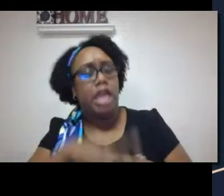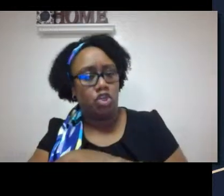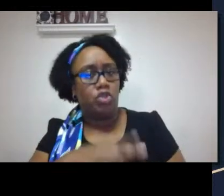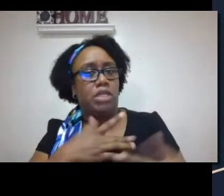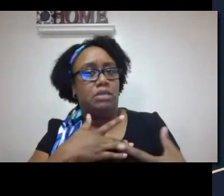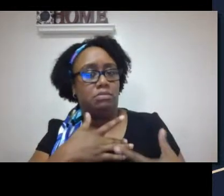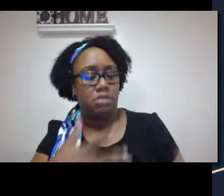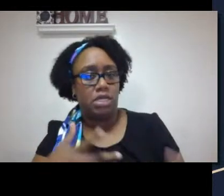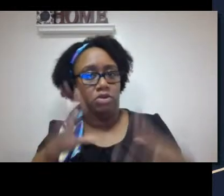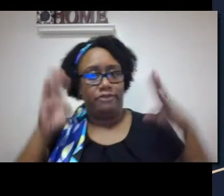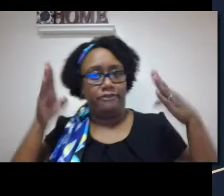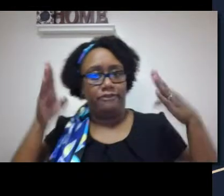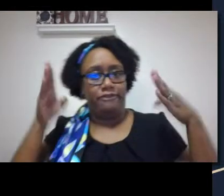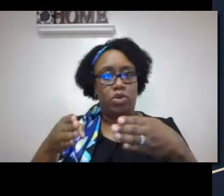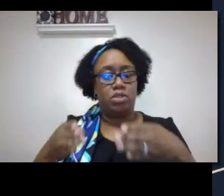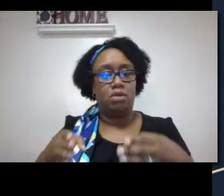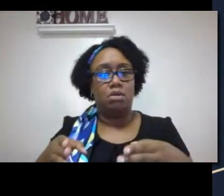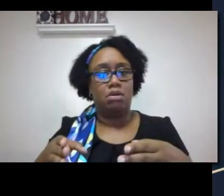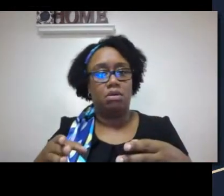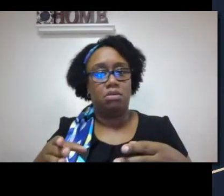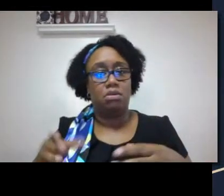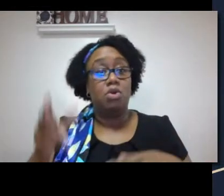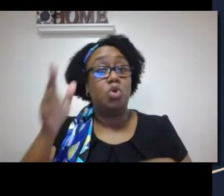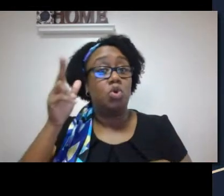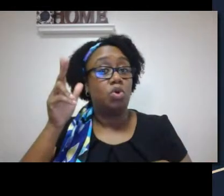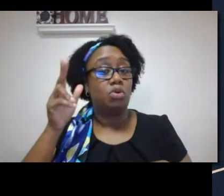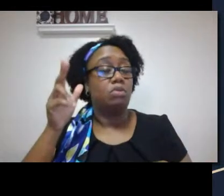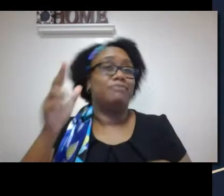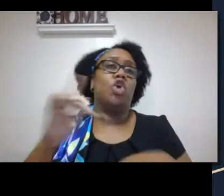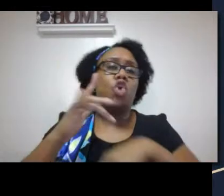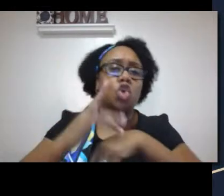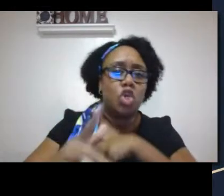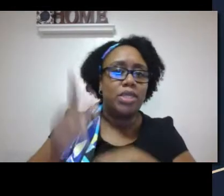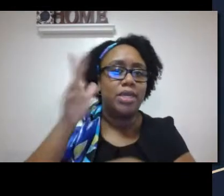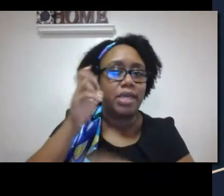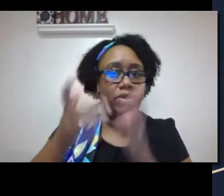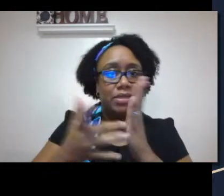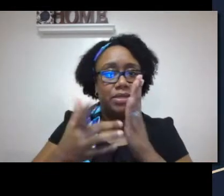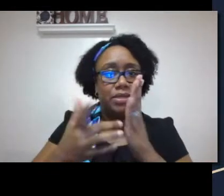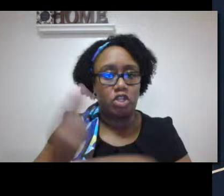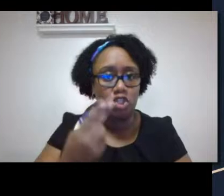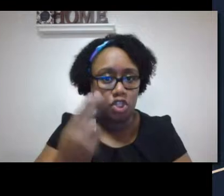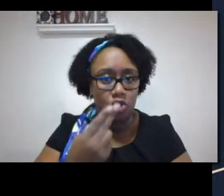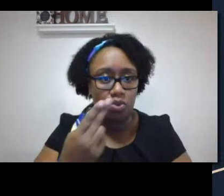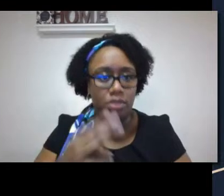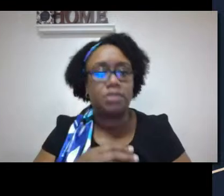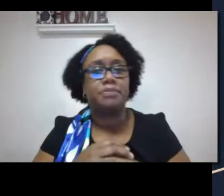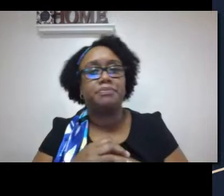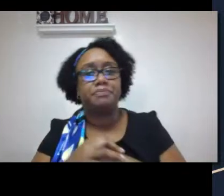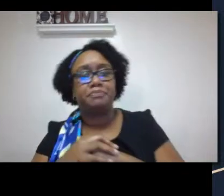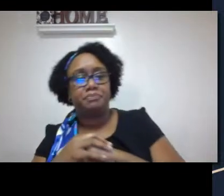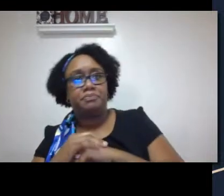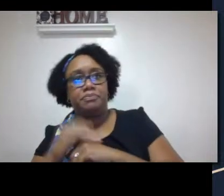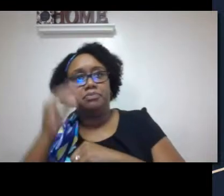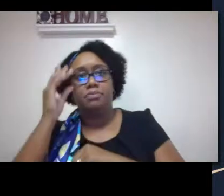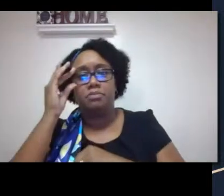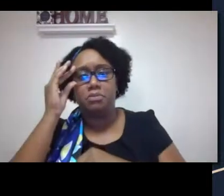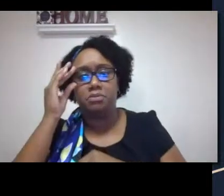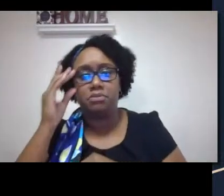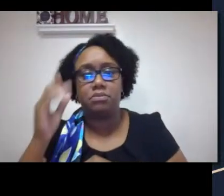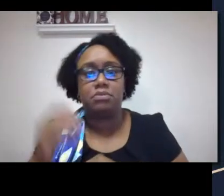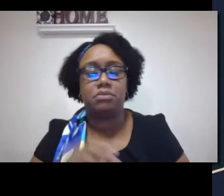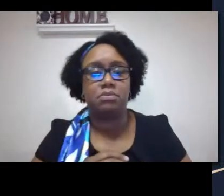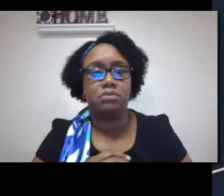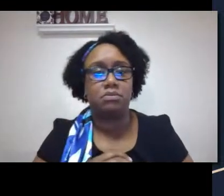support hearing and spoken languages naturally tend to focus on early hearing